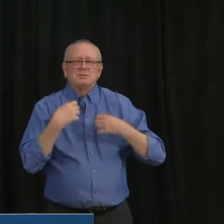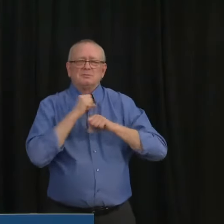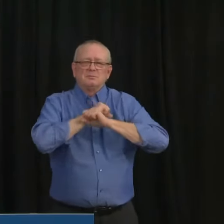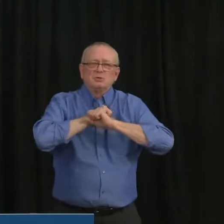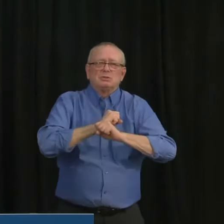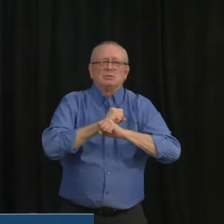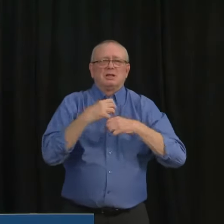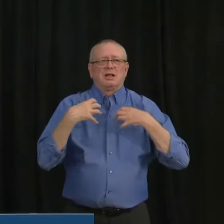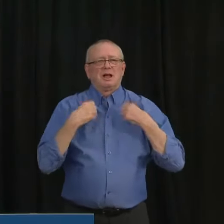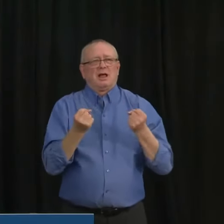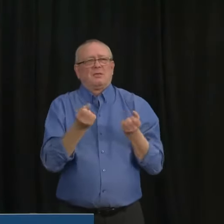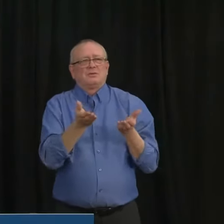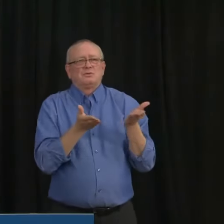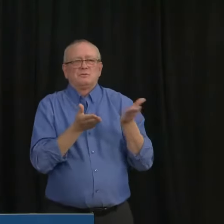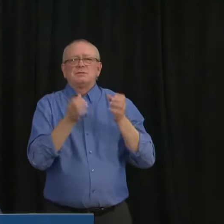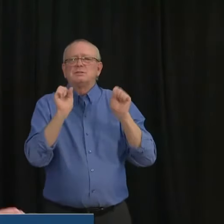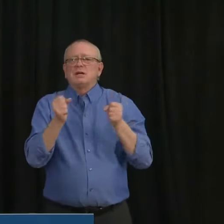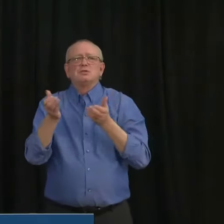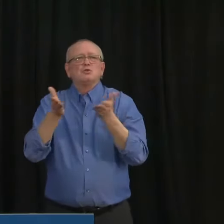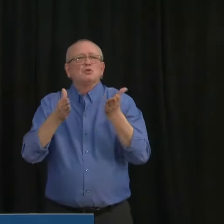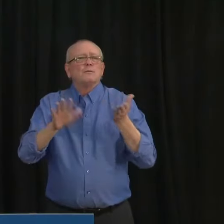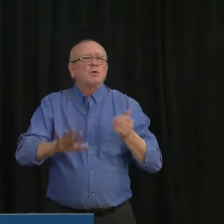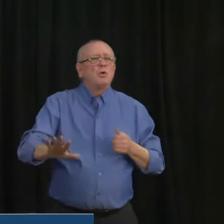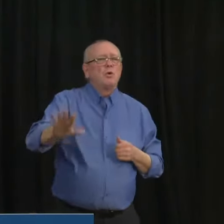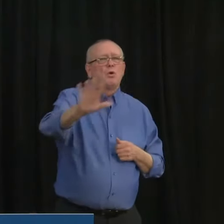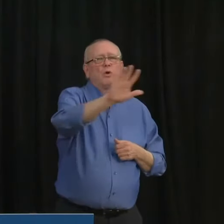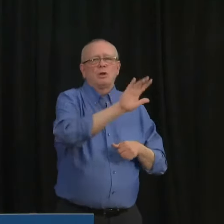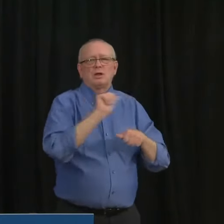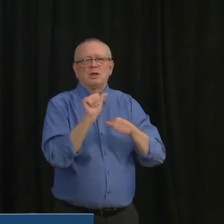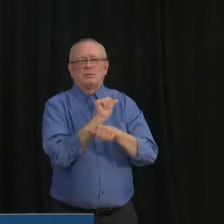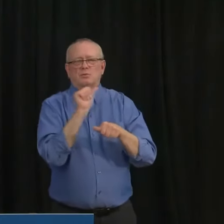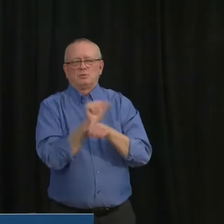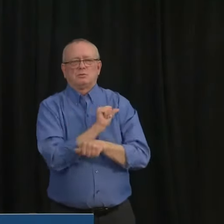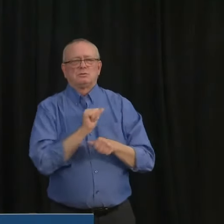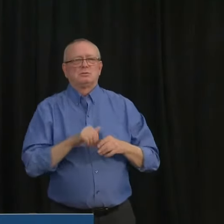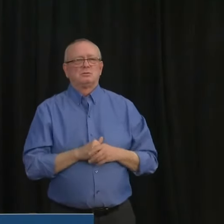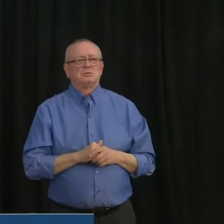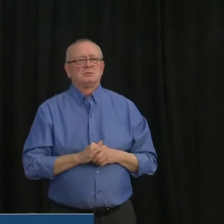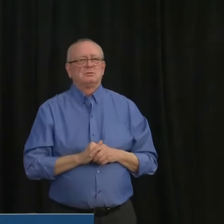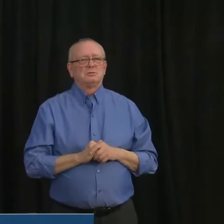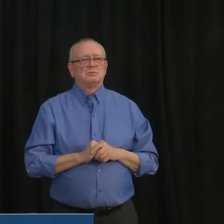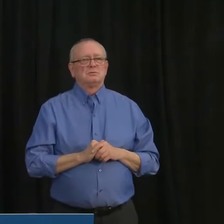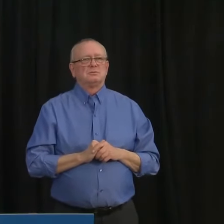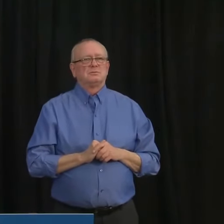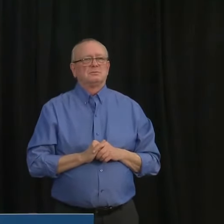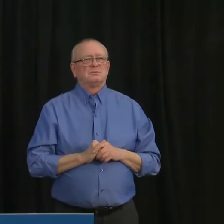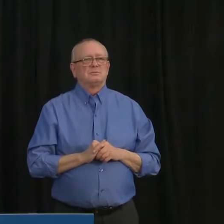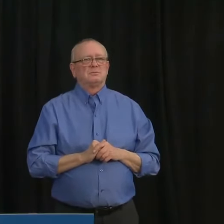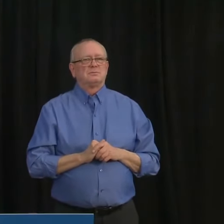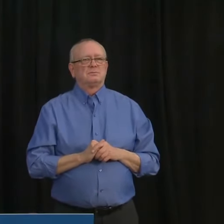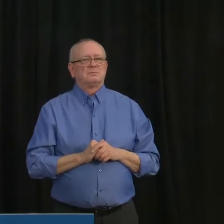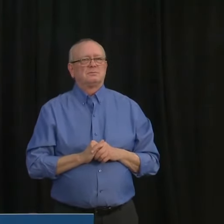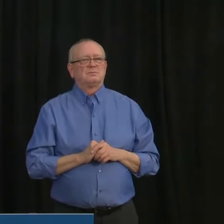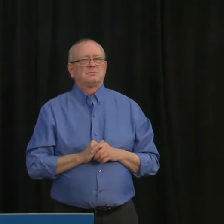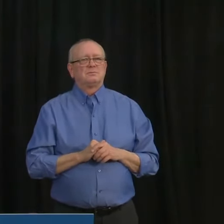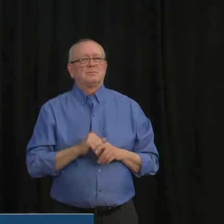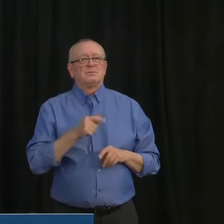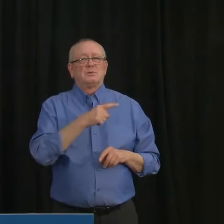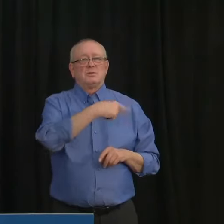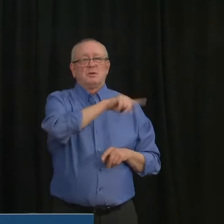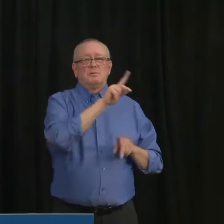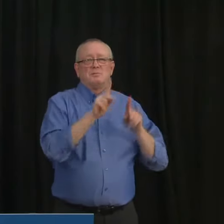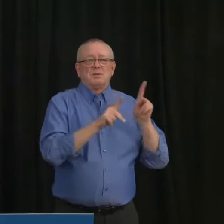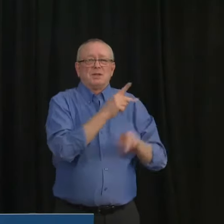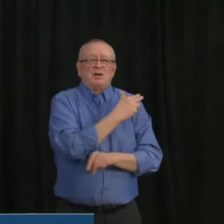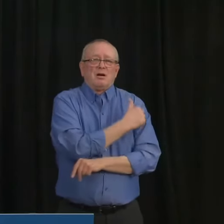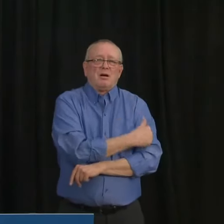that Albertans need and that remains true today. I know that people working in our hospitals are tired. They're